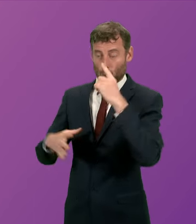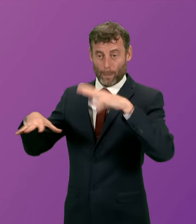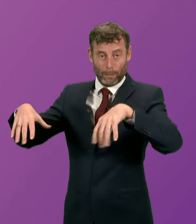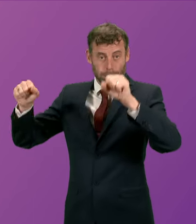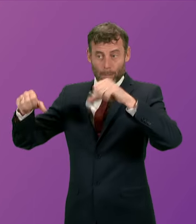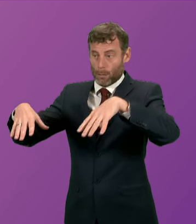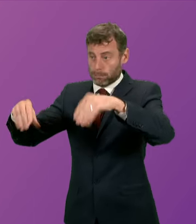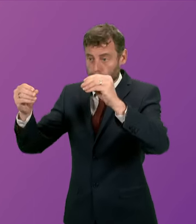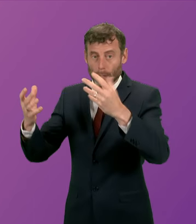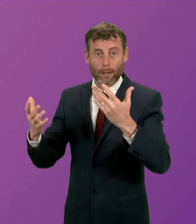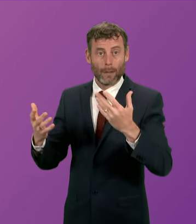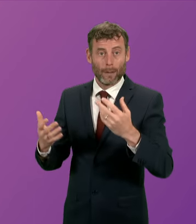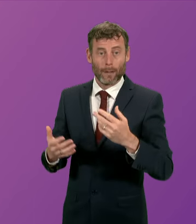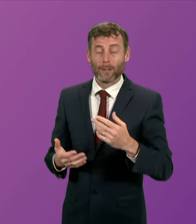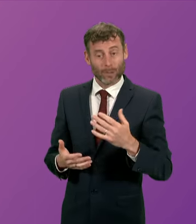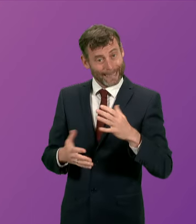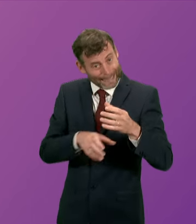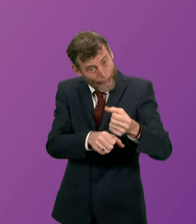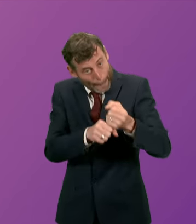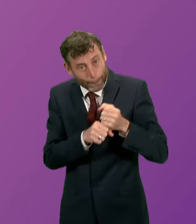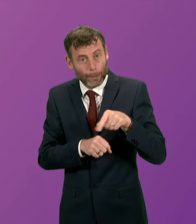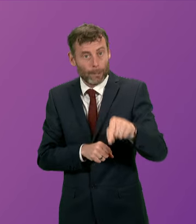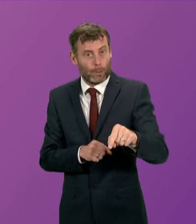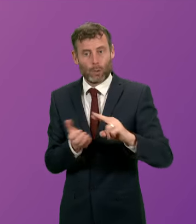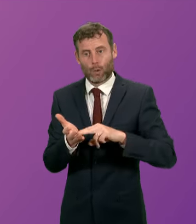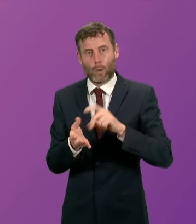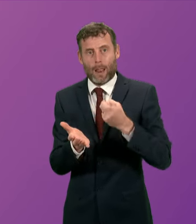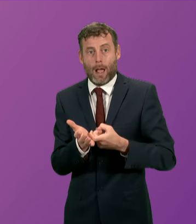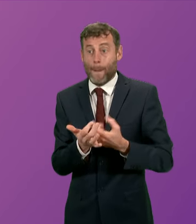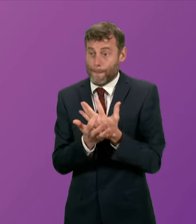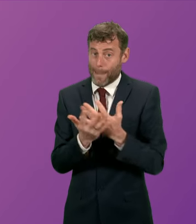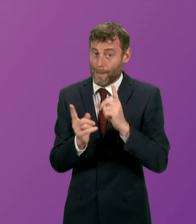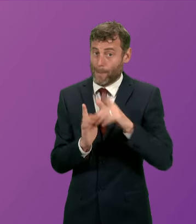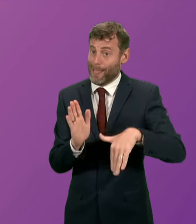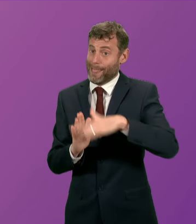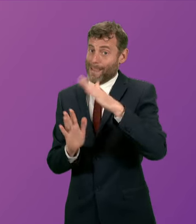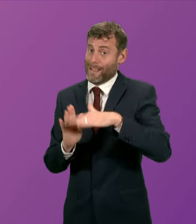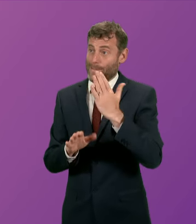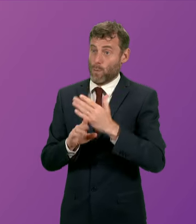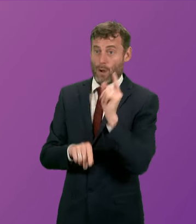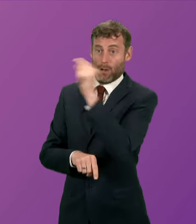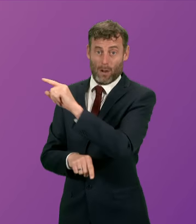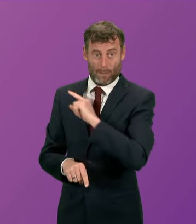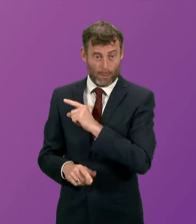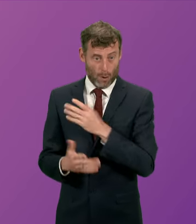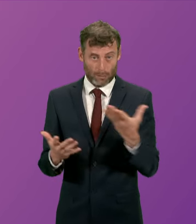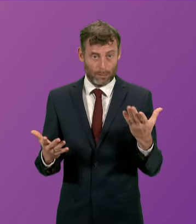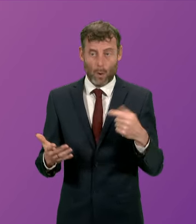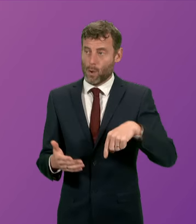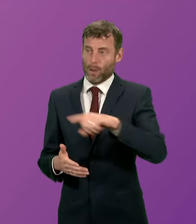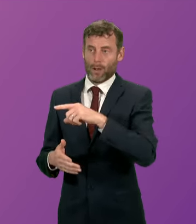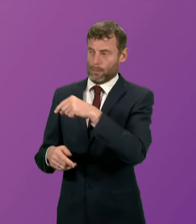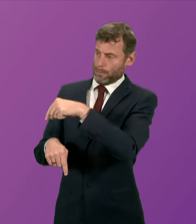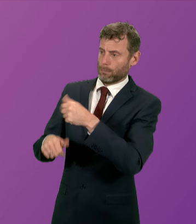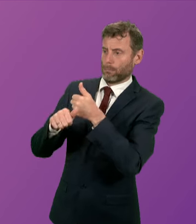abroad because of this decline first minister I always say I respect the fact that people